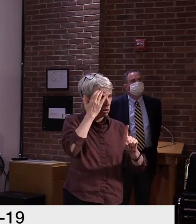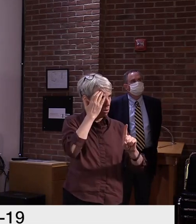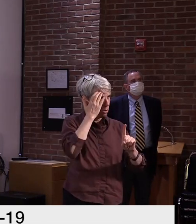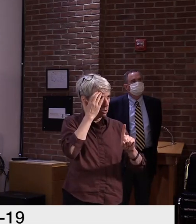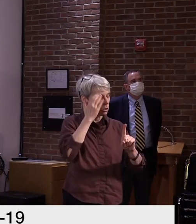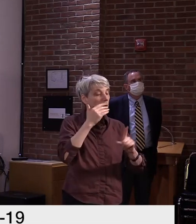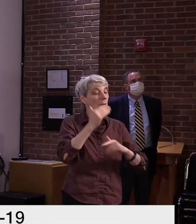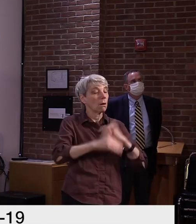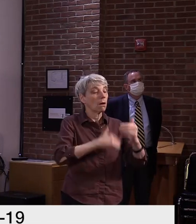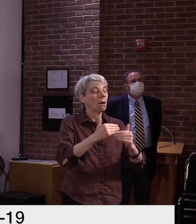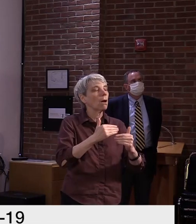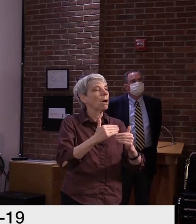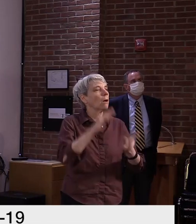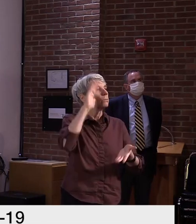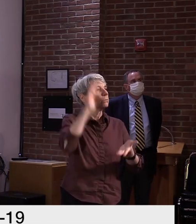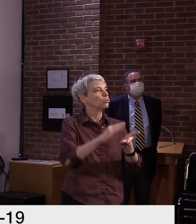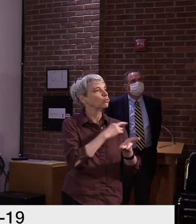reopening.